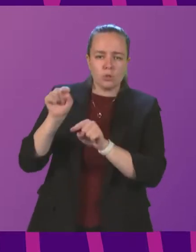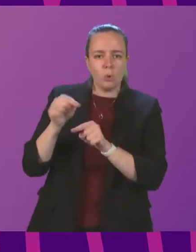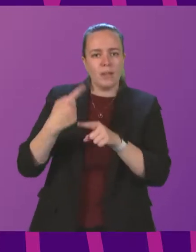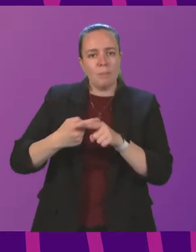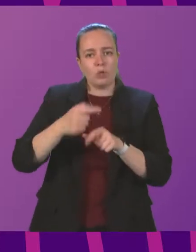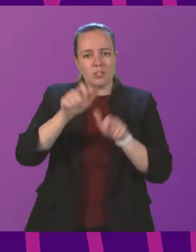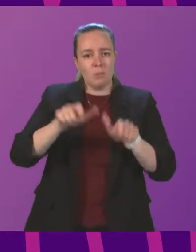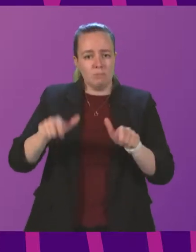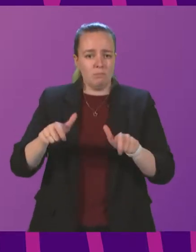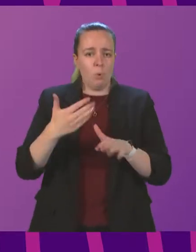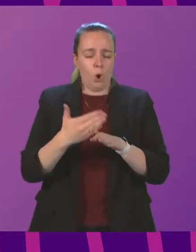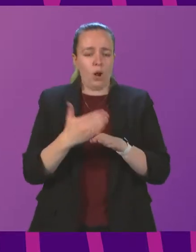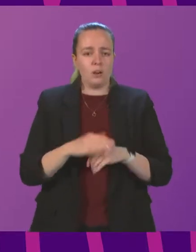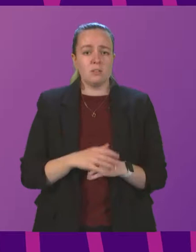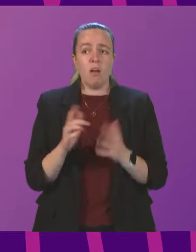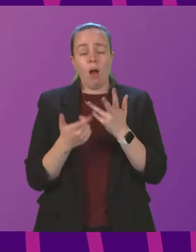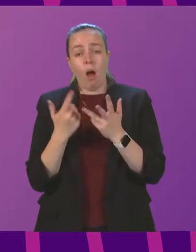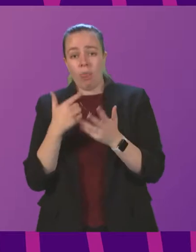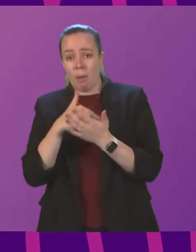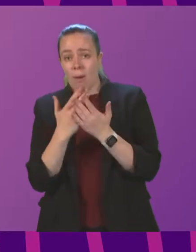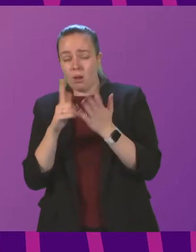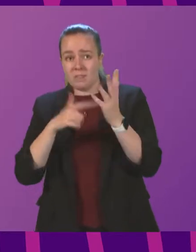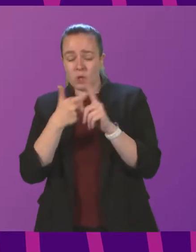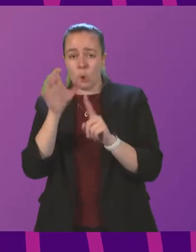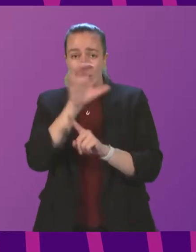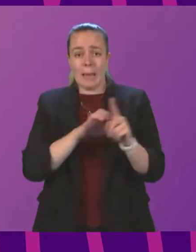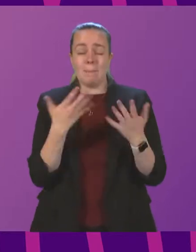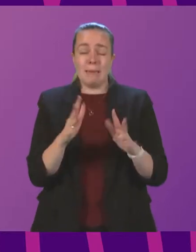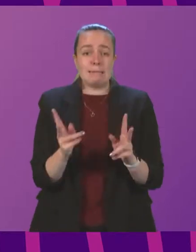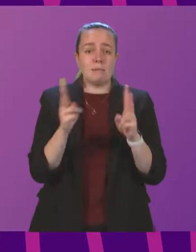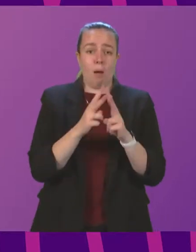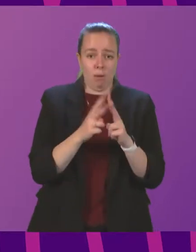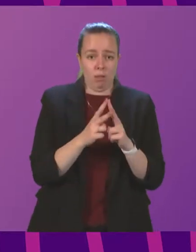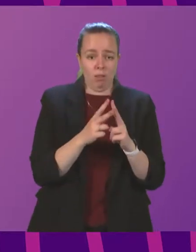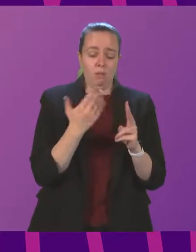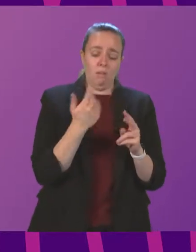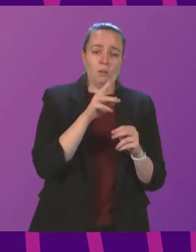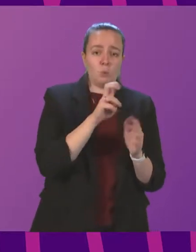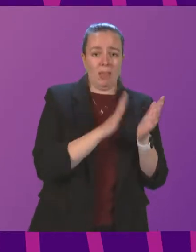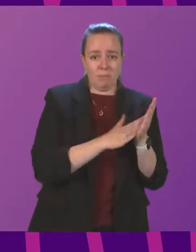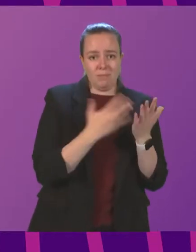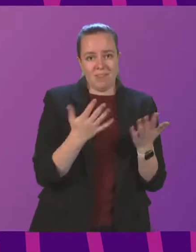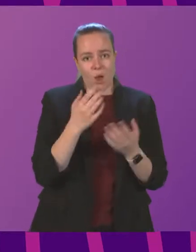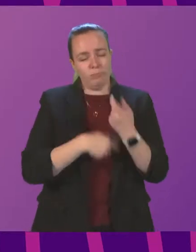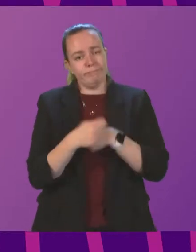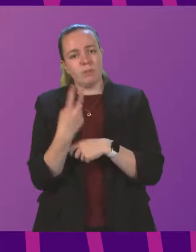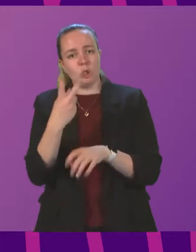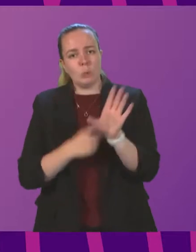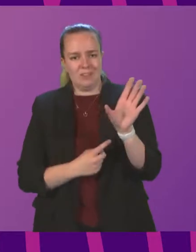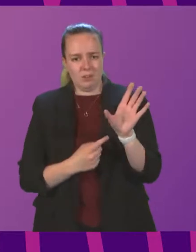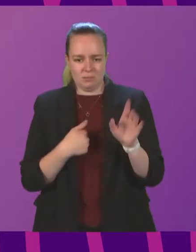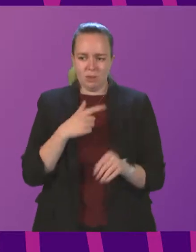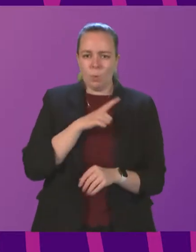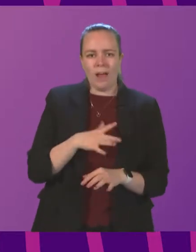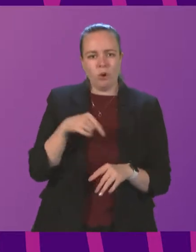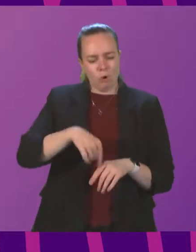Other parts of the UK have rightly doubled that ceiling from 12 months to two years. So let me ask again, why can't we do the same